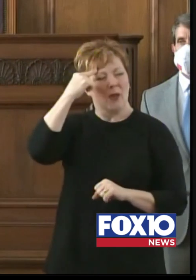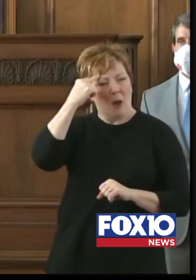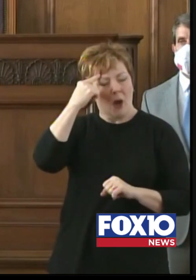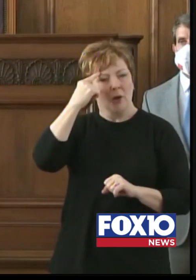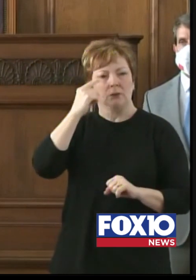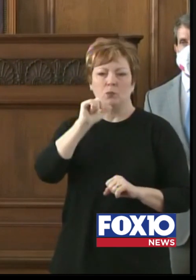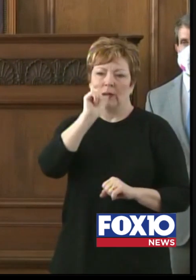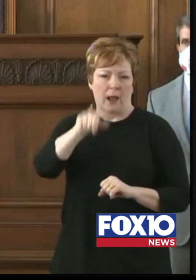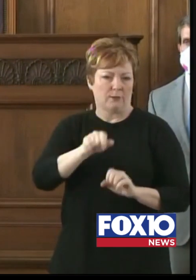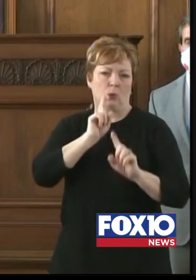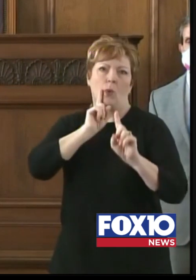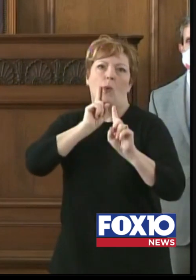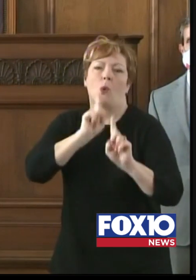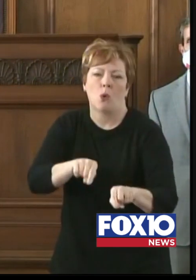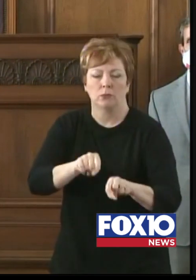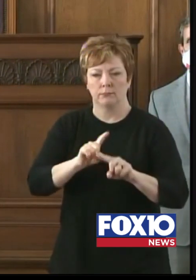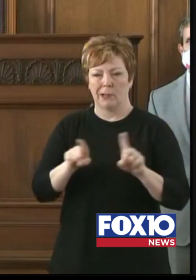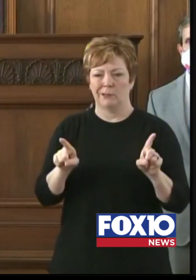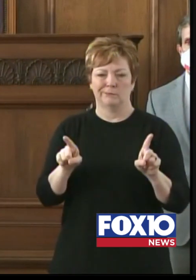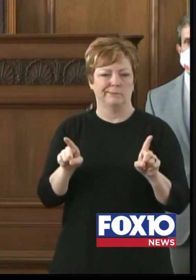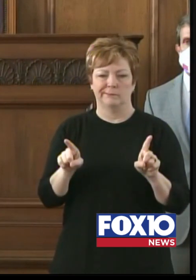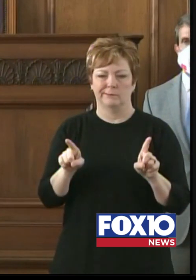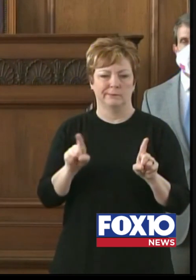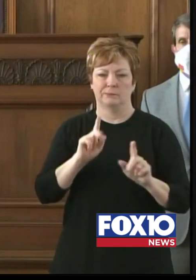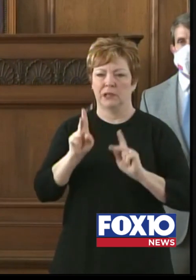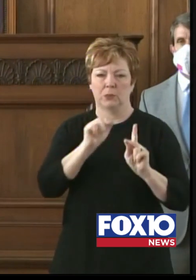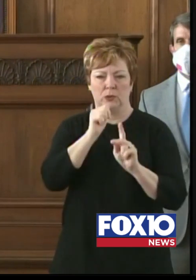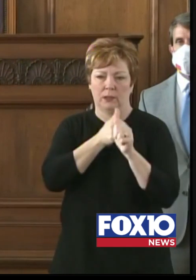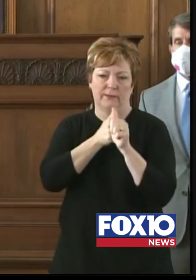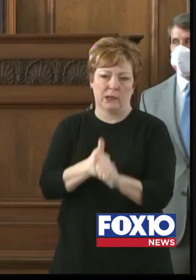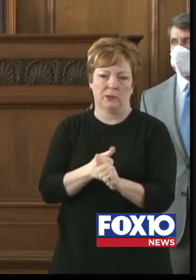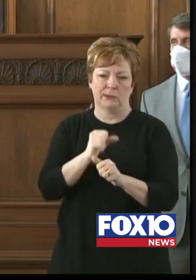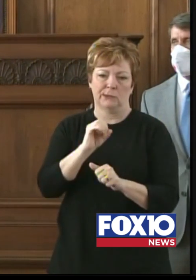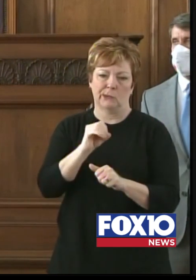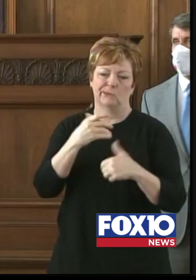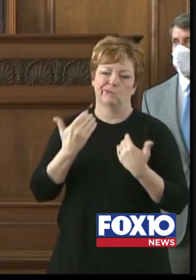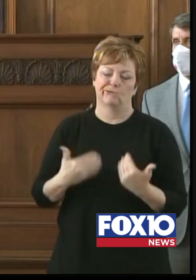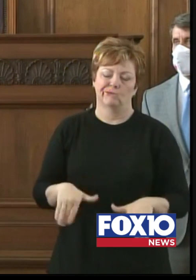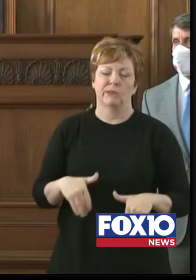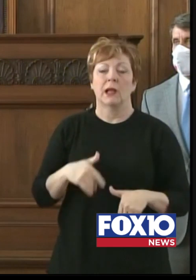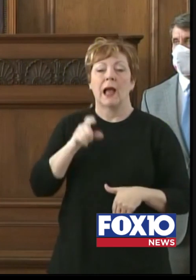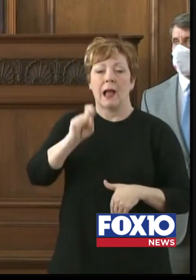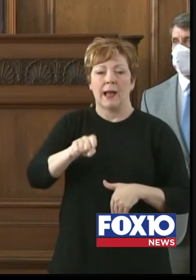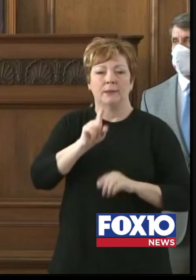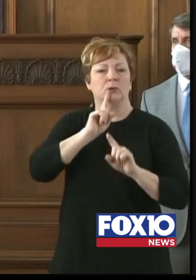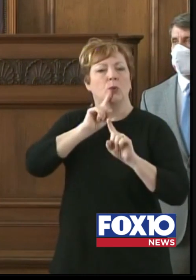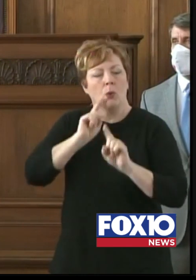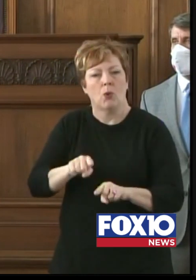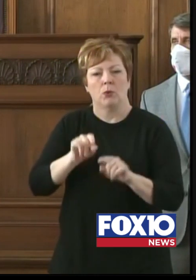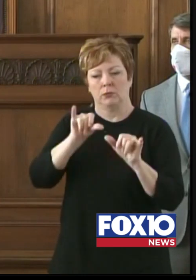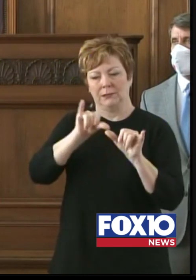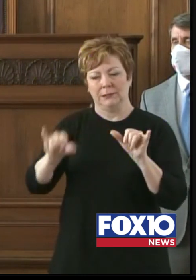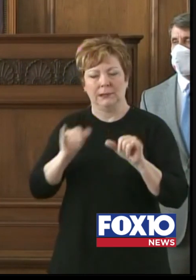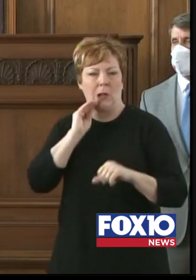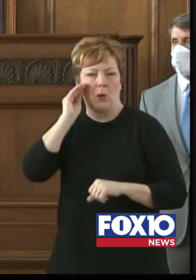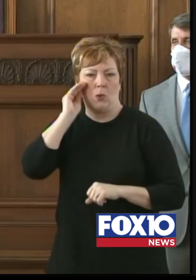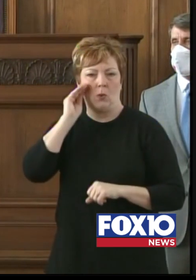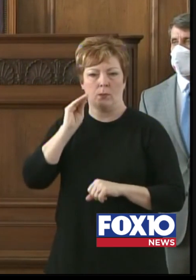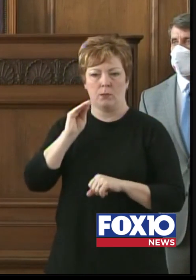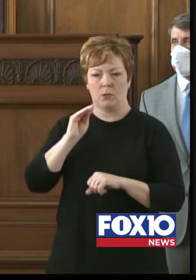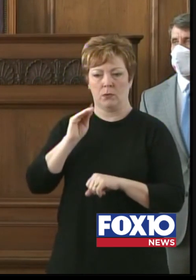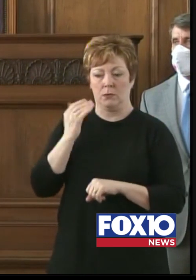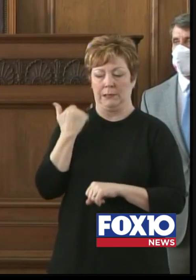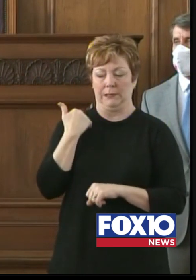But unfortunately, it did not. For that reason, we enacted a stay-at-home order on April